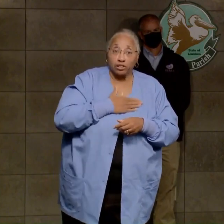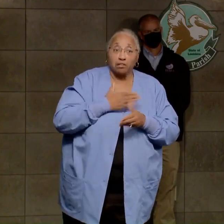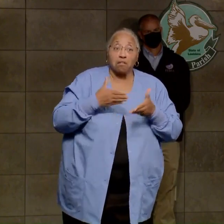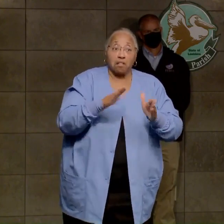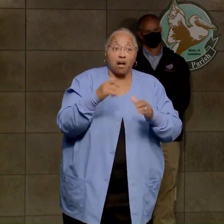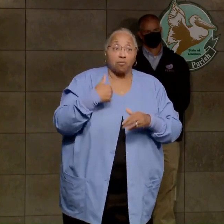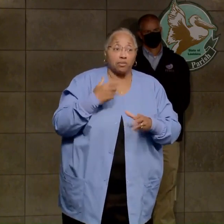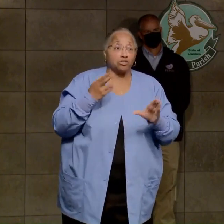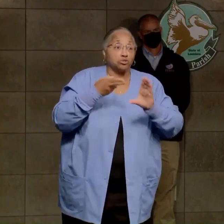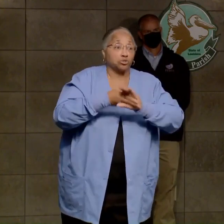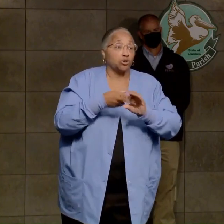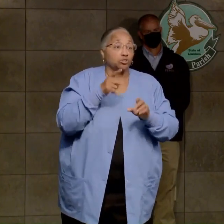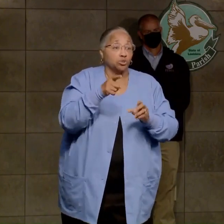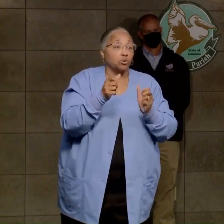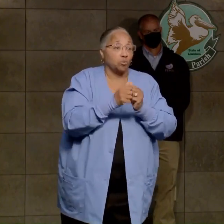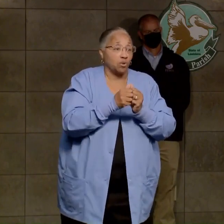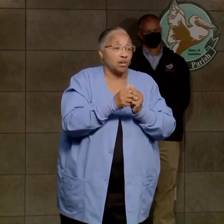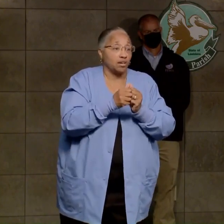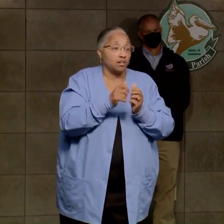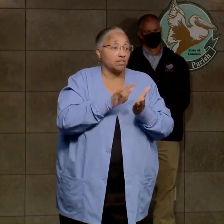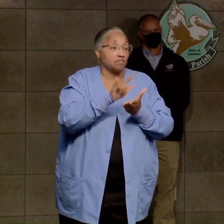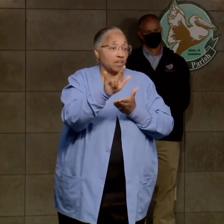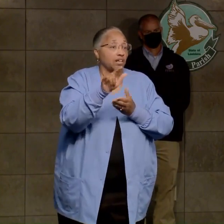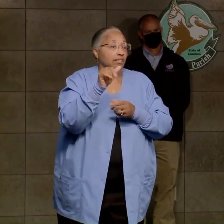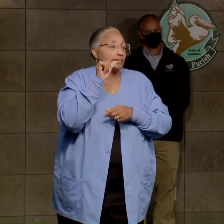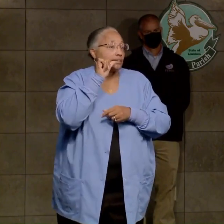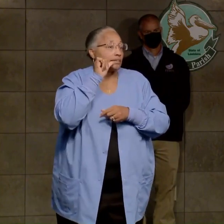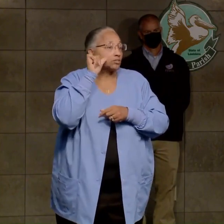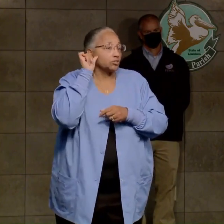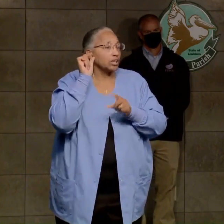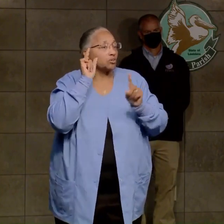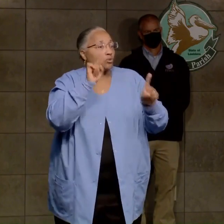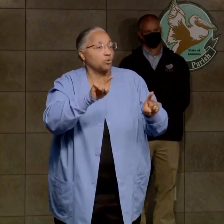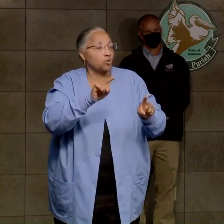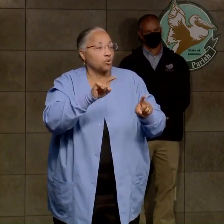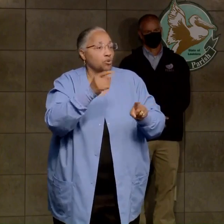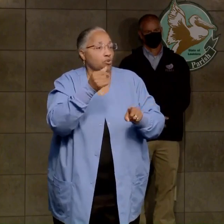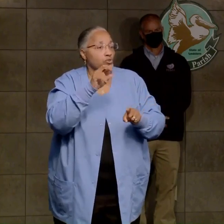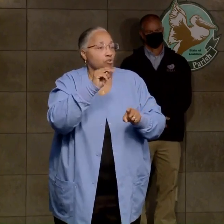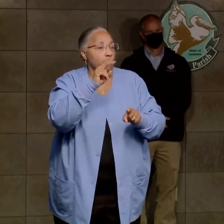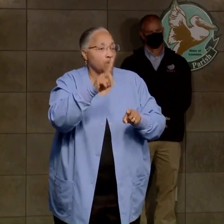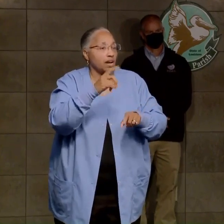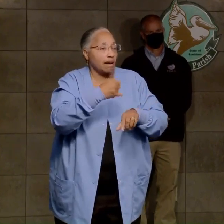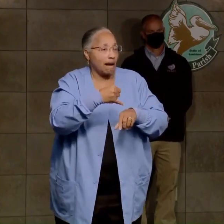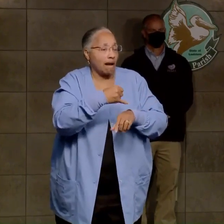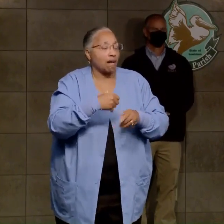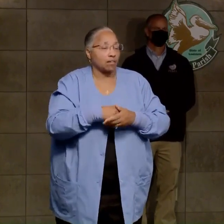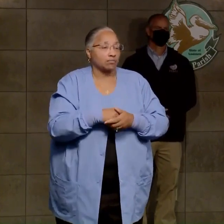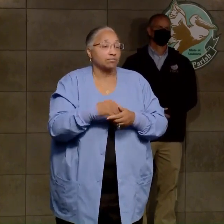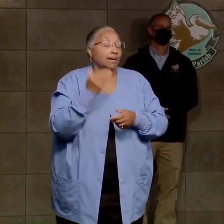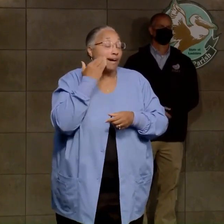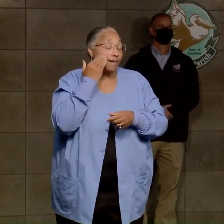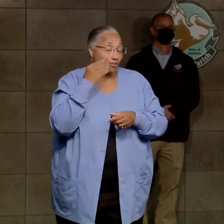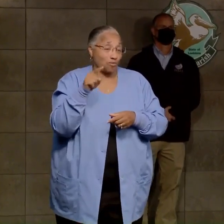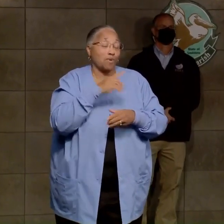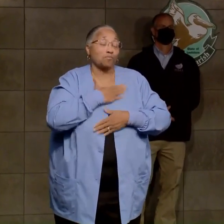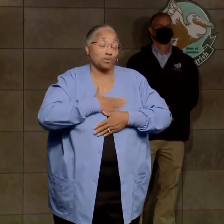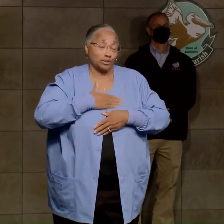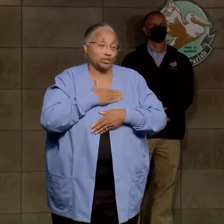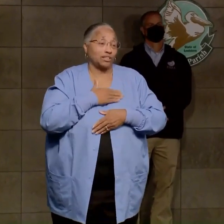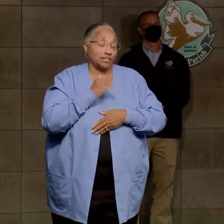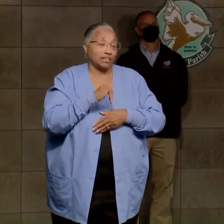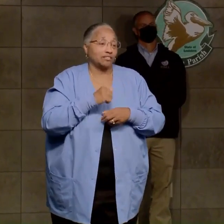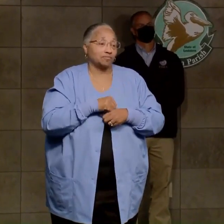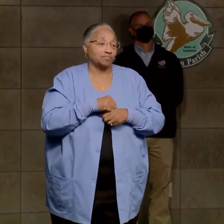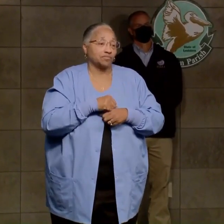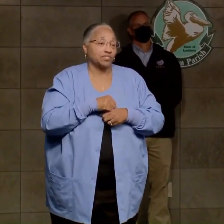to join you on the flight yesterday to Grand Isle. know Chairman Template was there. I know Mayor Carmodel really appreciated it. Grand Isle